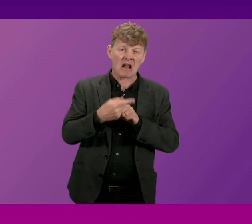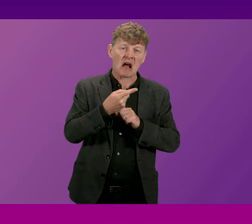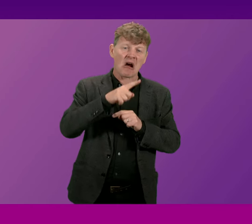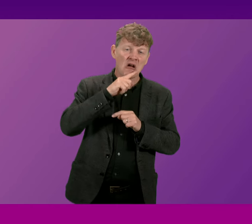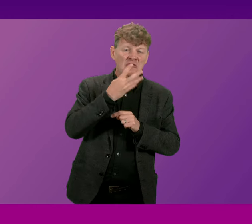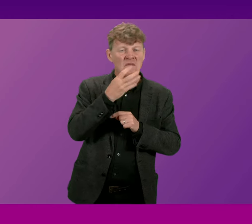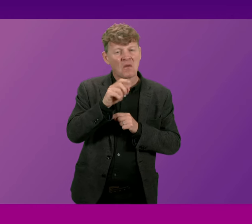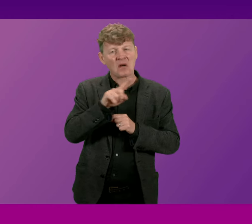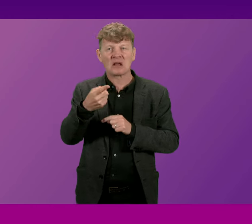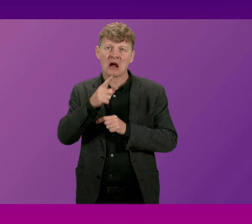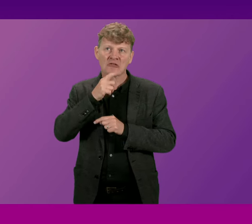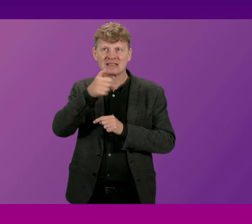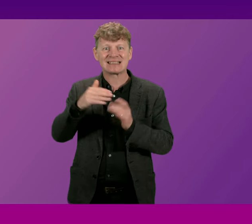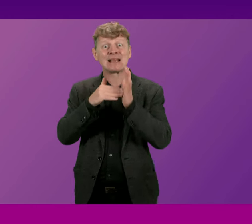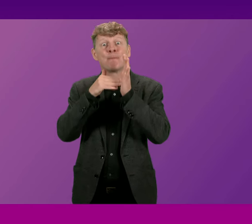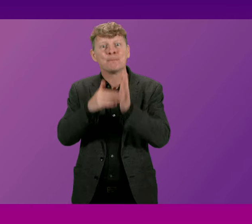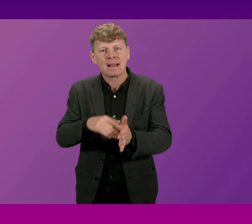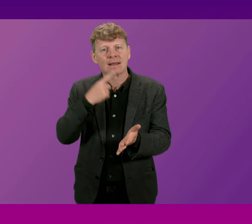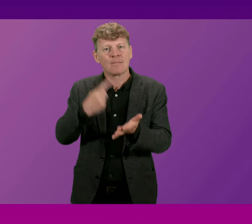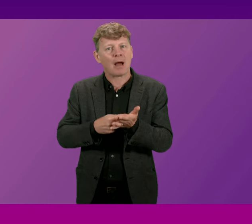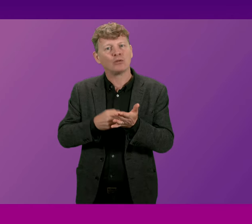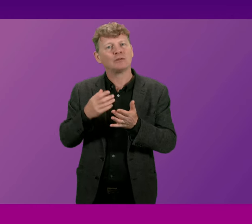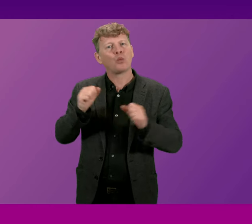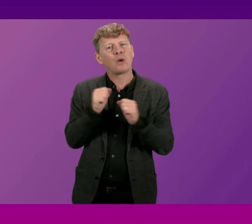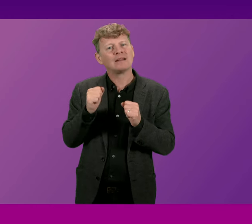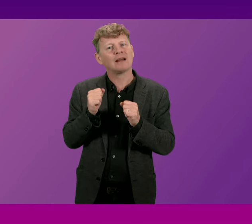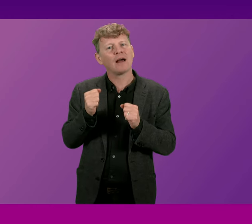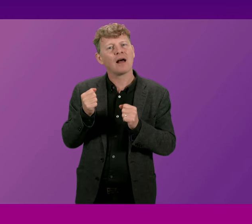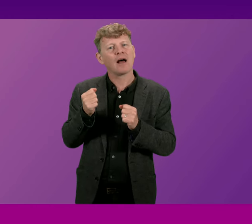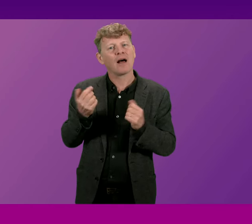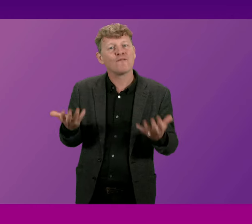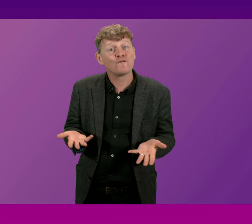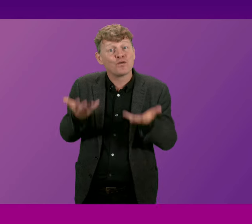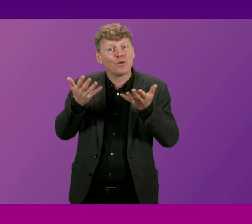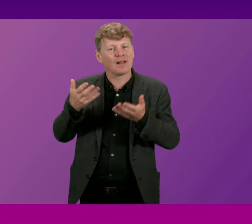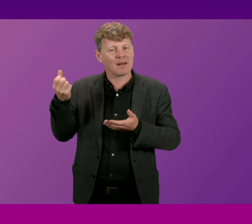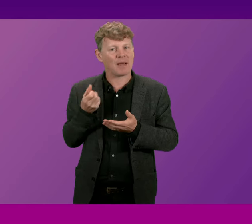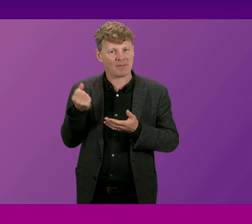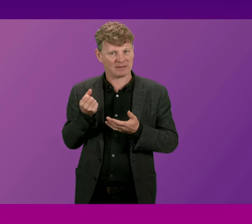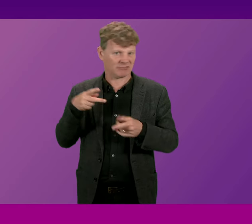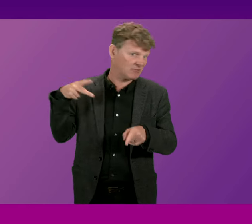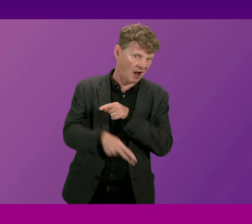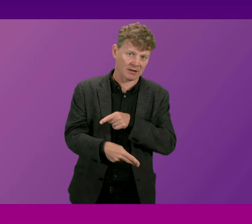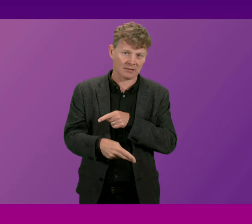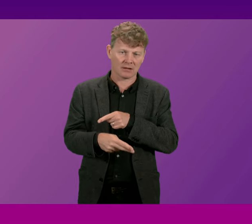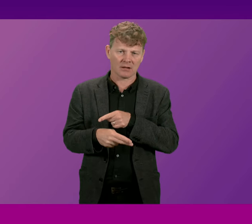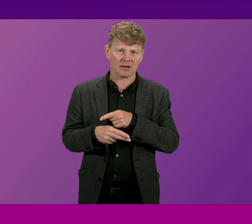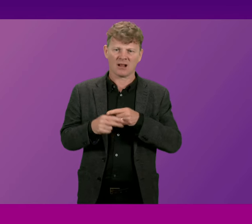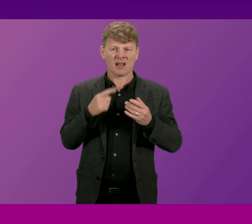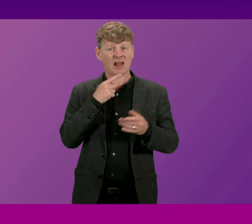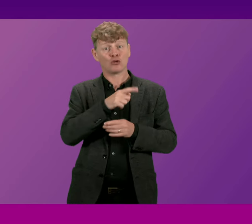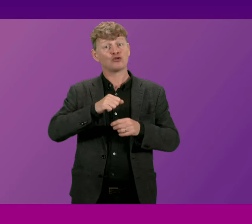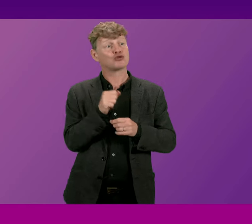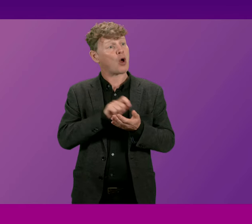million in winter fuel payments to Scottish pensioners this year while reportedly providing the Scotland office with a similar sum 150